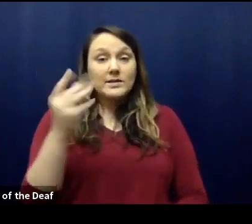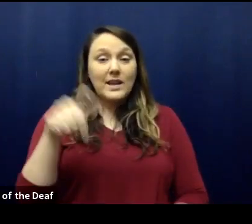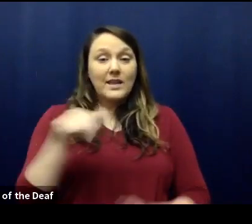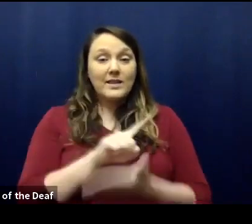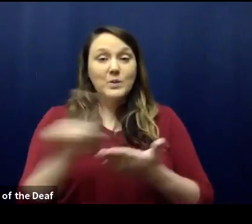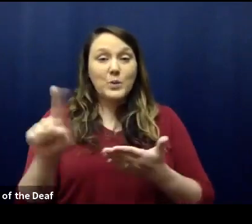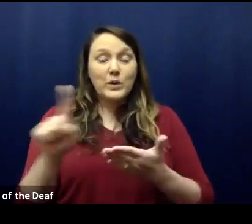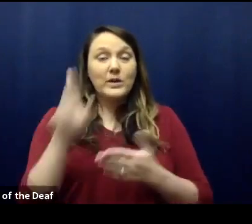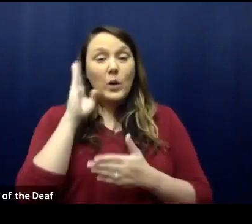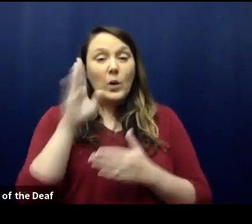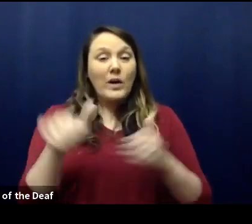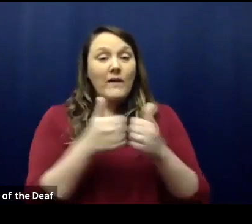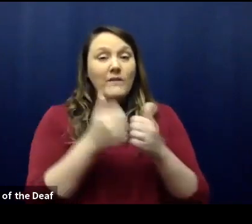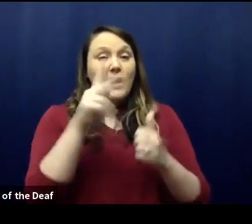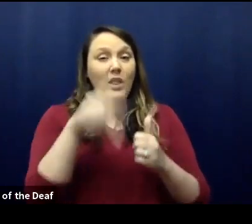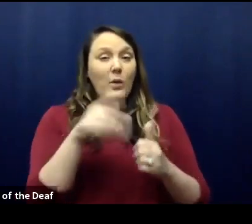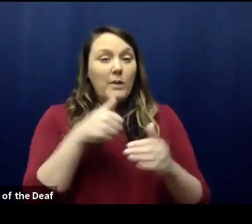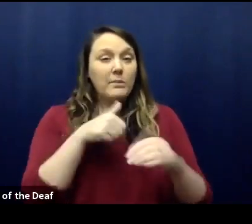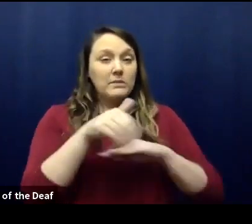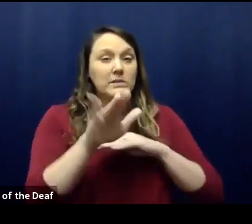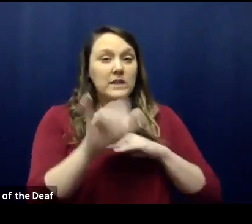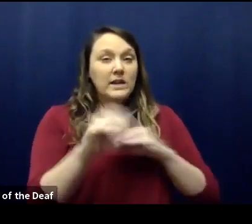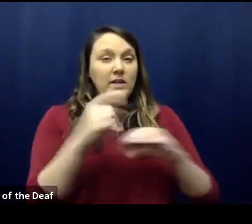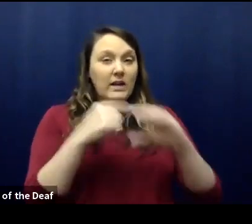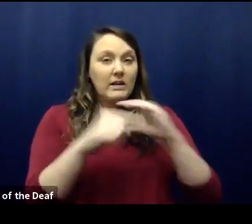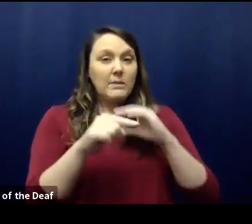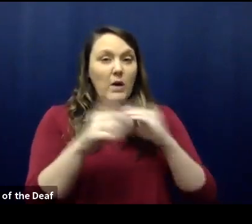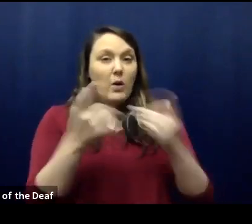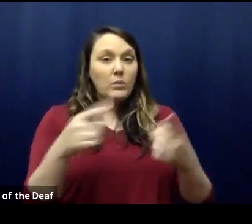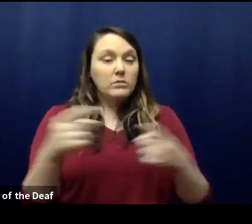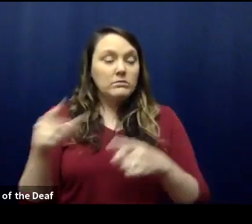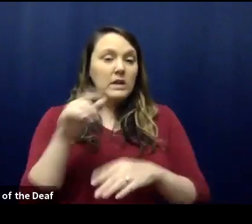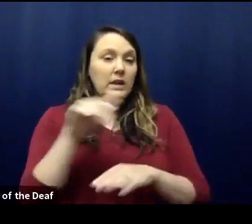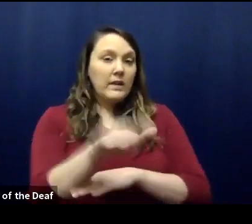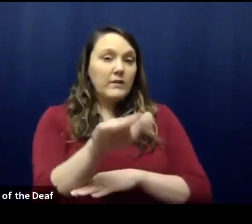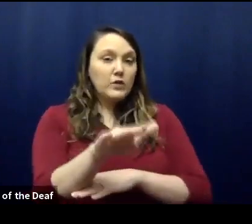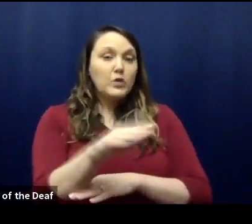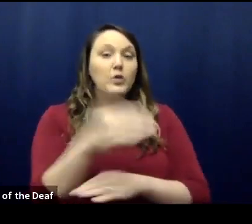week and we will follow up with sending out that email attachment to you this afternoon. Have a good rest of your day.